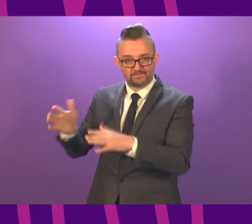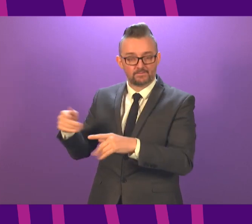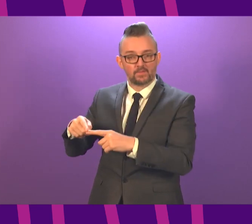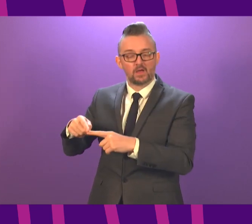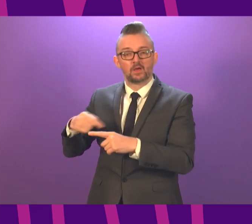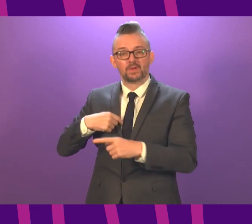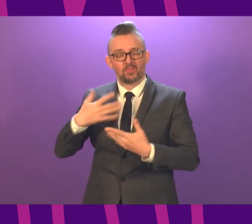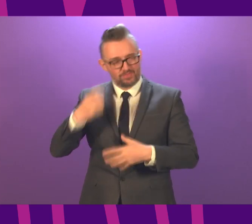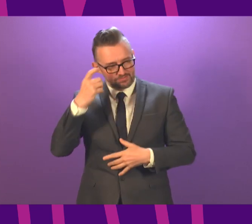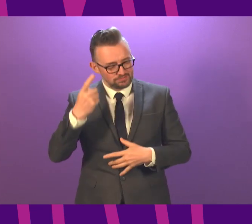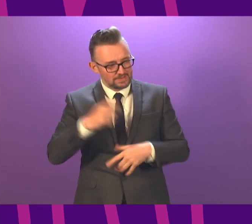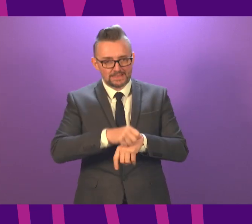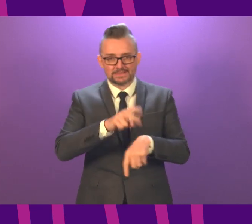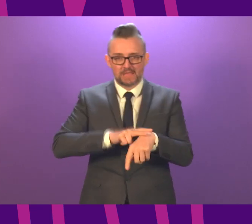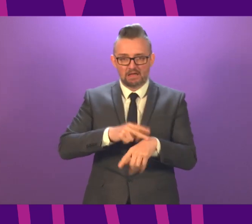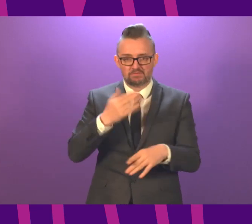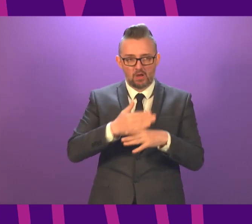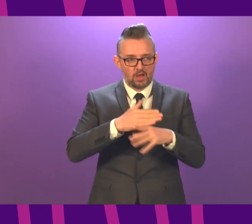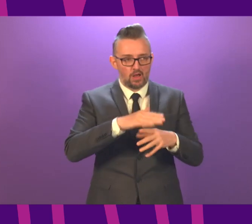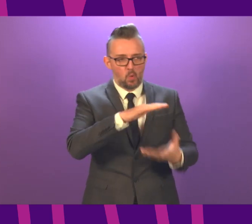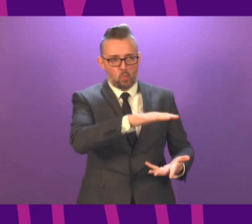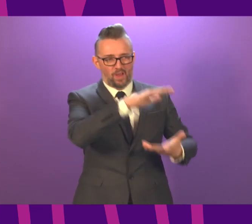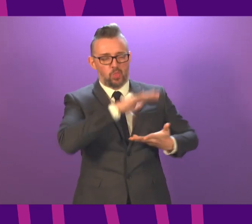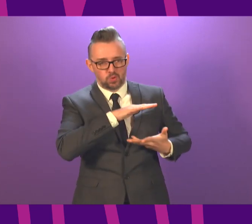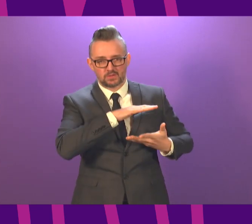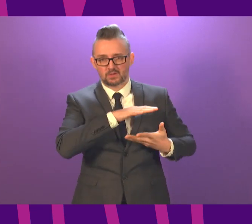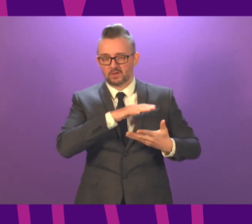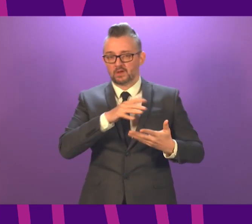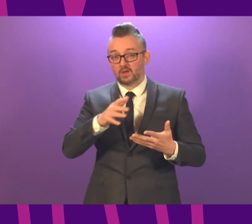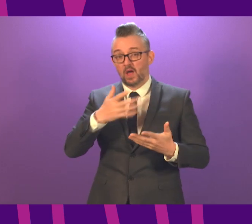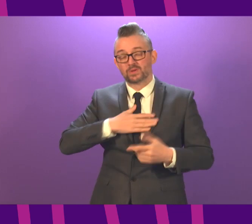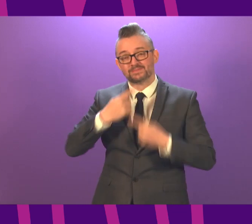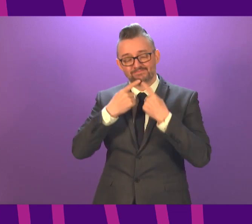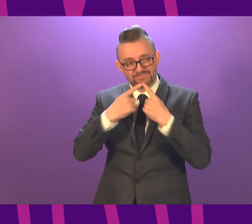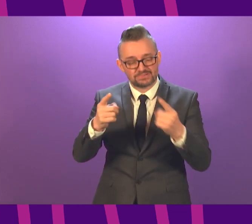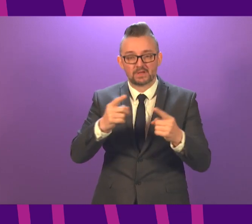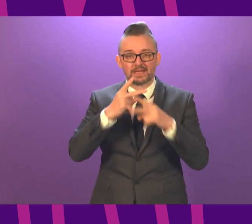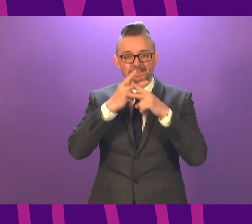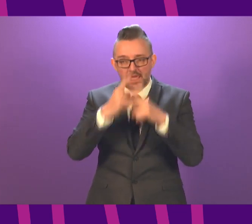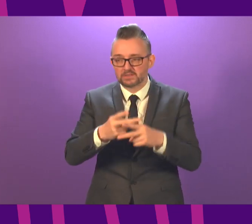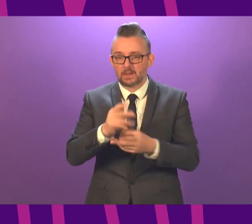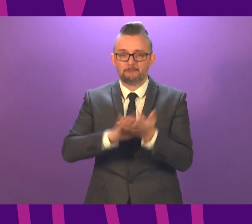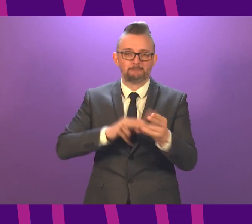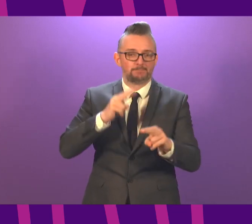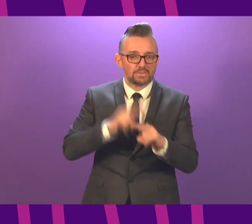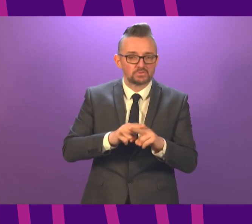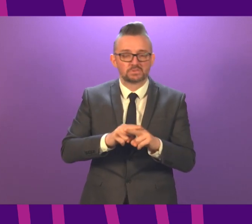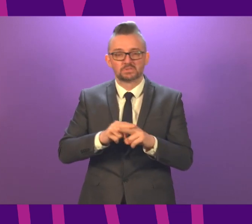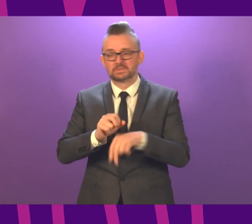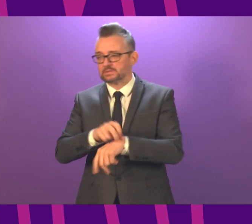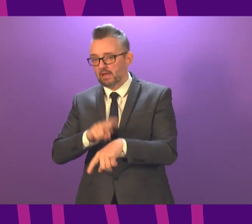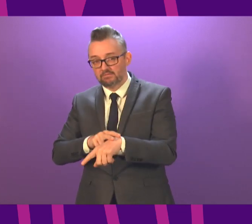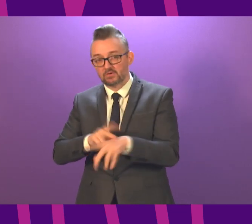thought through issues around staff workload and deployment. I want to be very clear to parents, carers, children, young people in particular, that